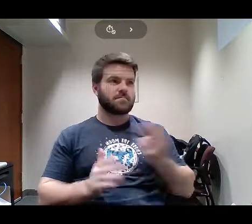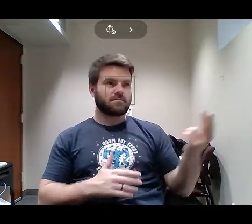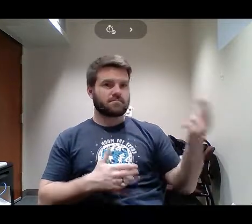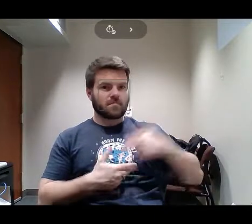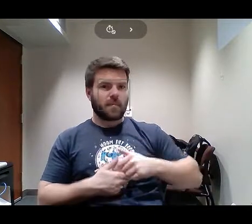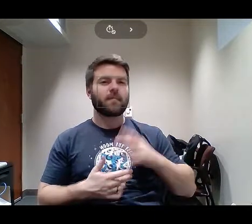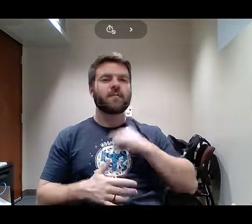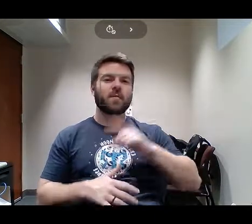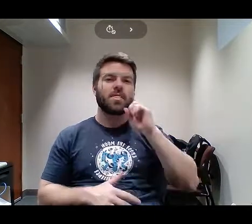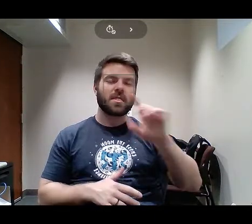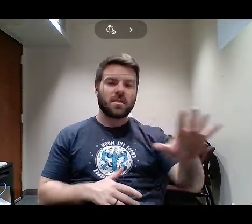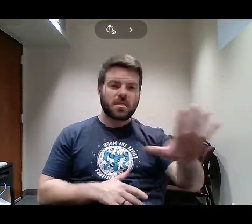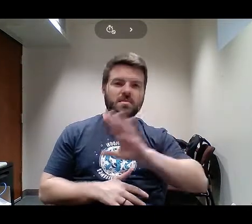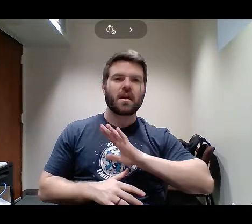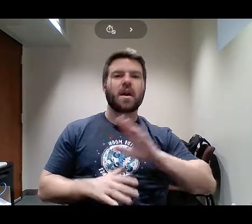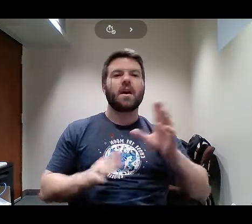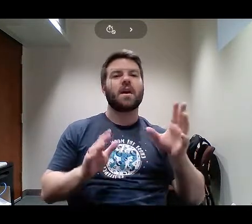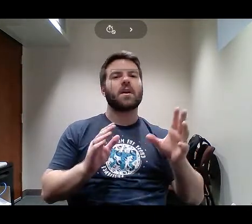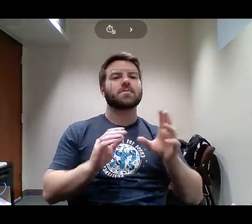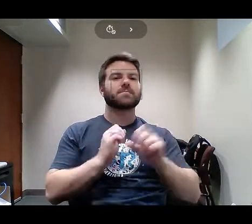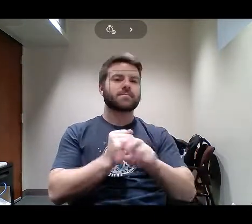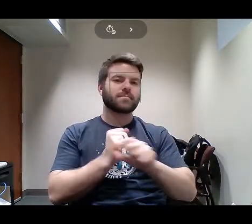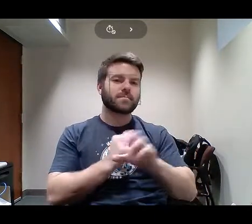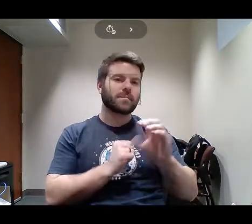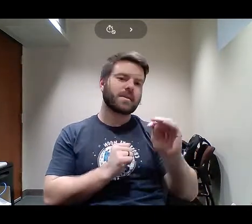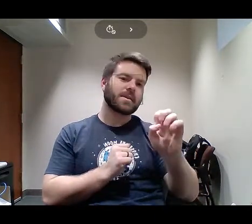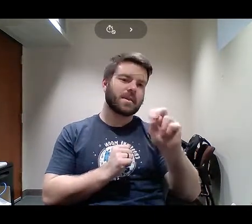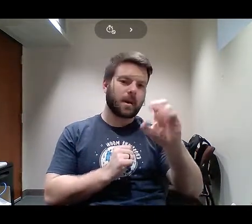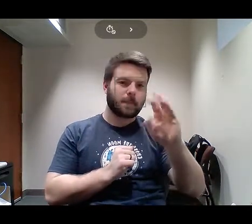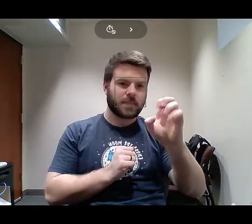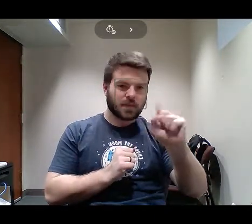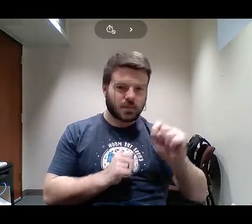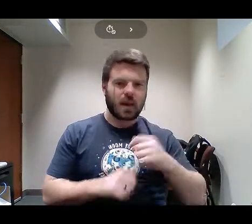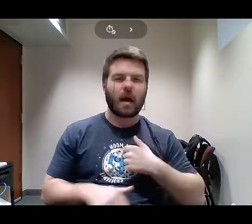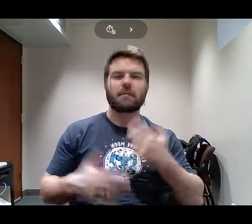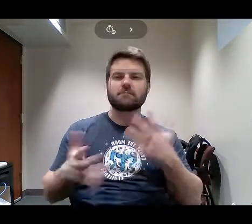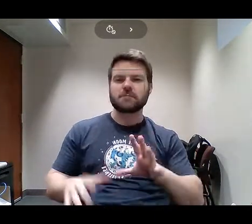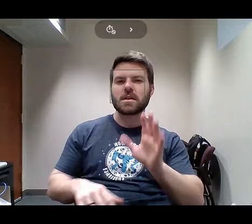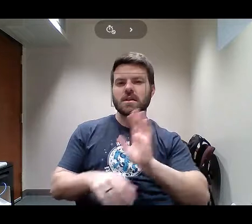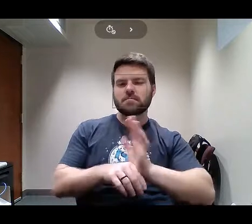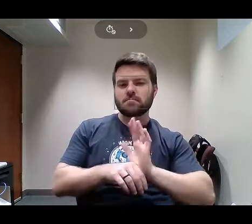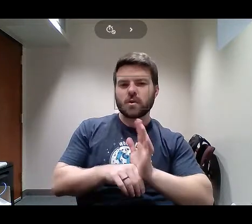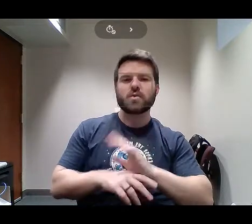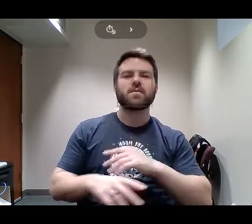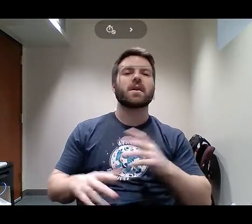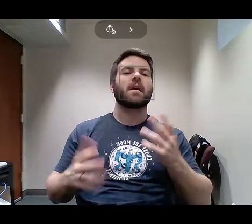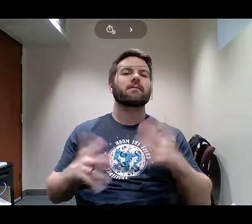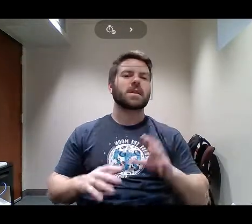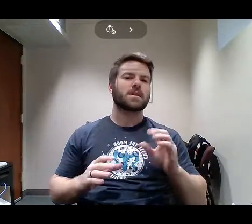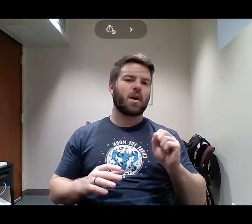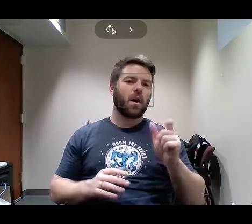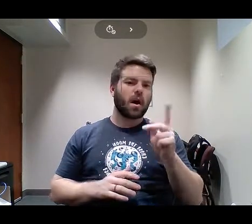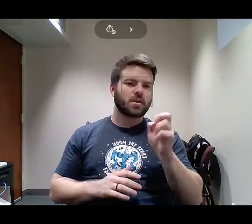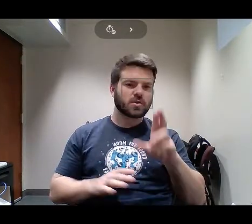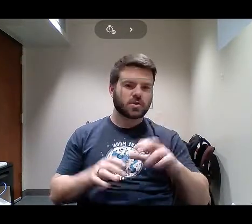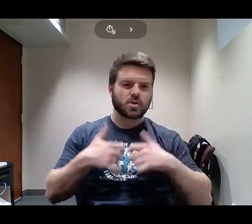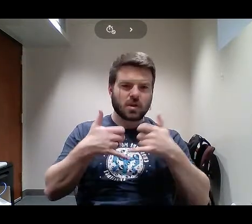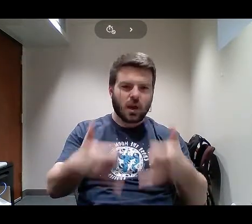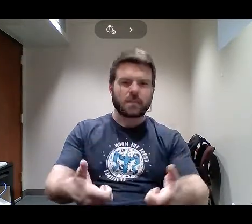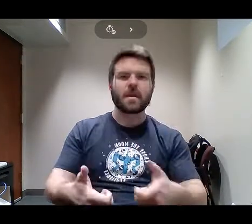own show, was nationally syndicated, I'd made a movie, had been nominated for an Oscar, and founded my company Harpo. But I told